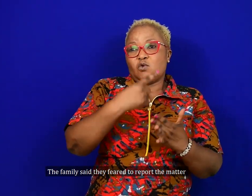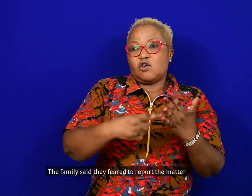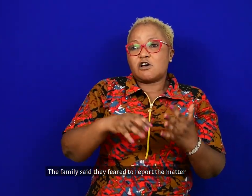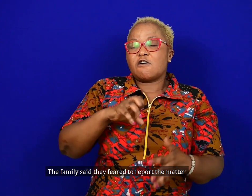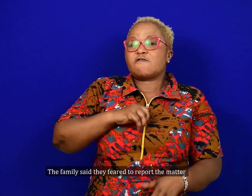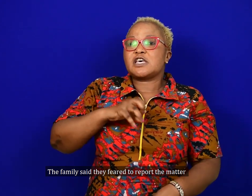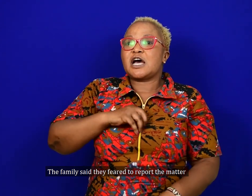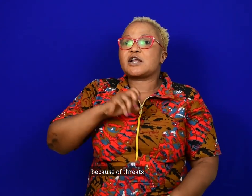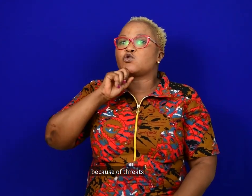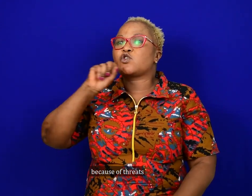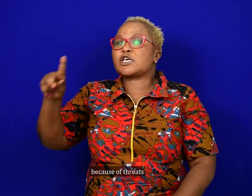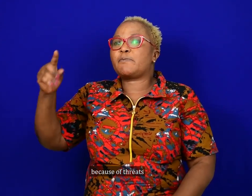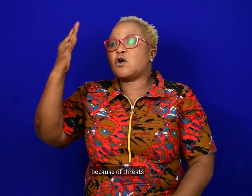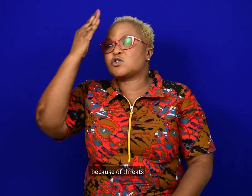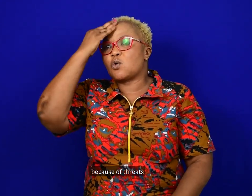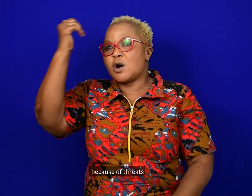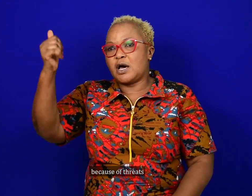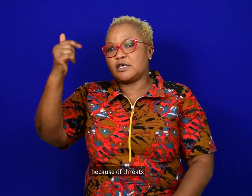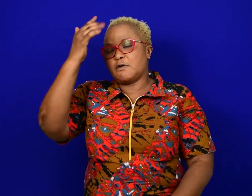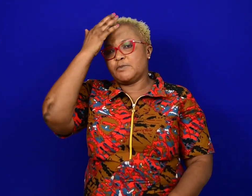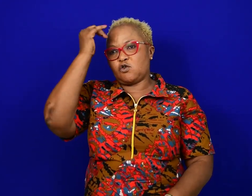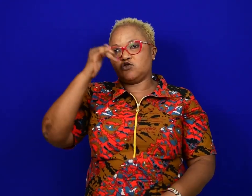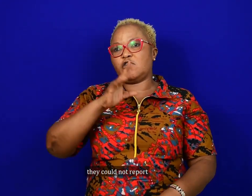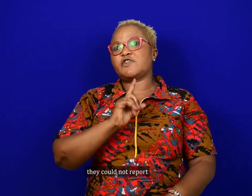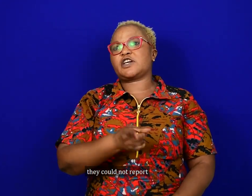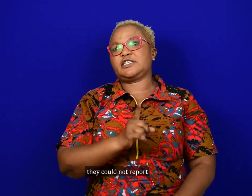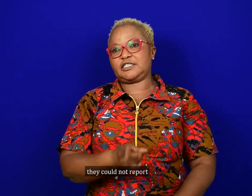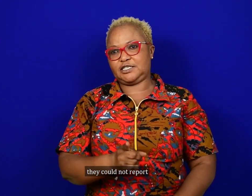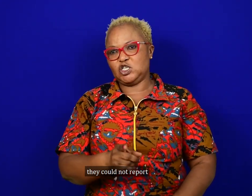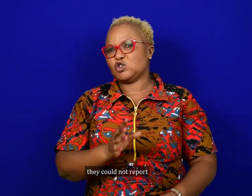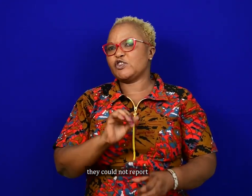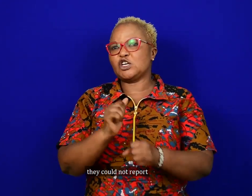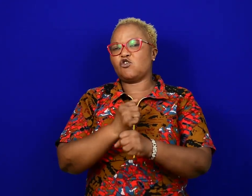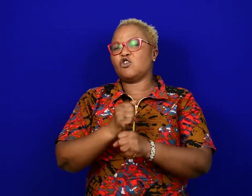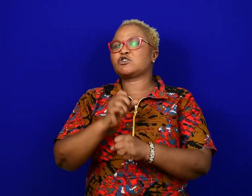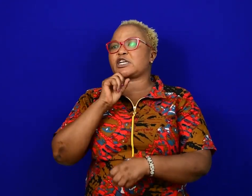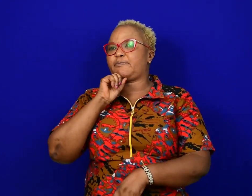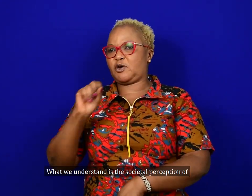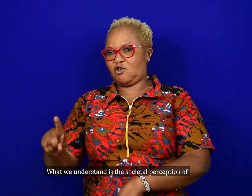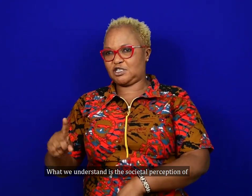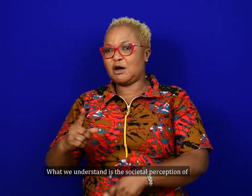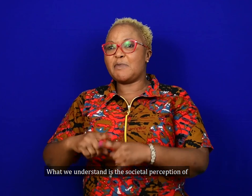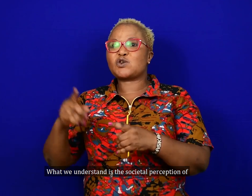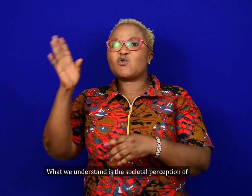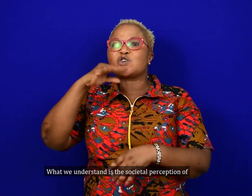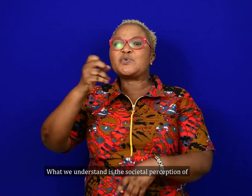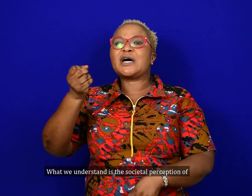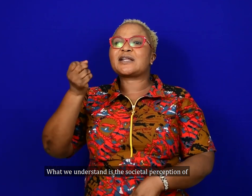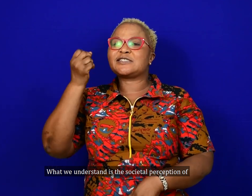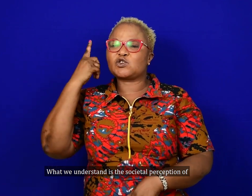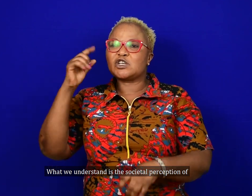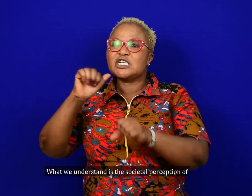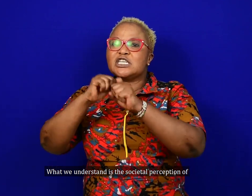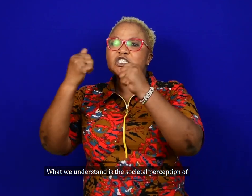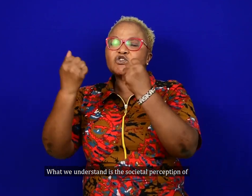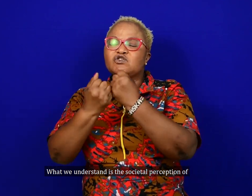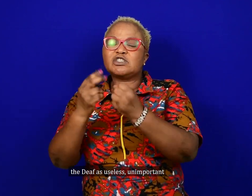to report the matter because of threats. They could not report. What we understand is the social perception of the deaf